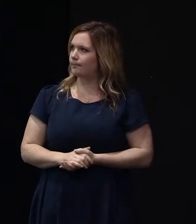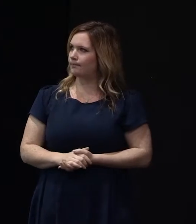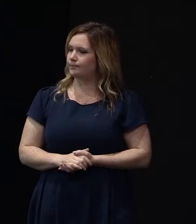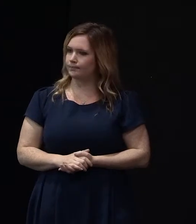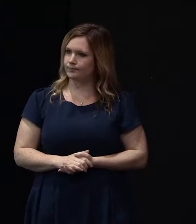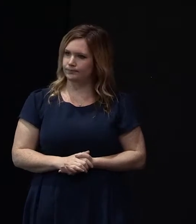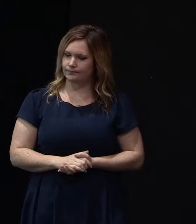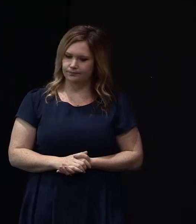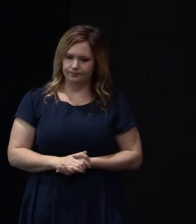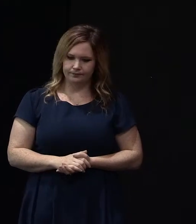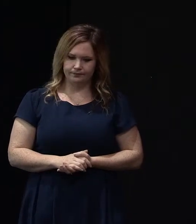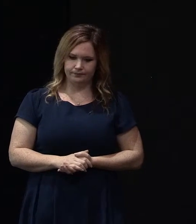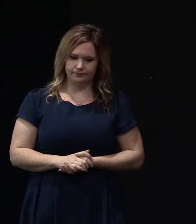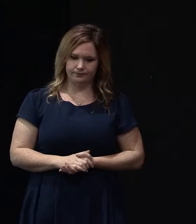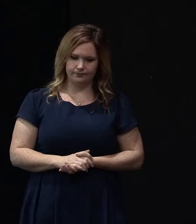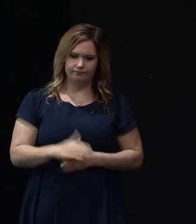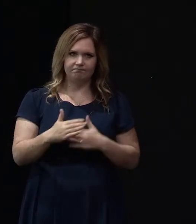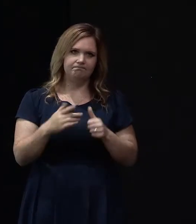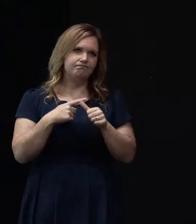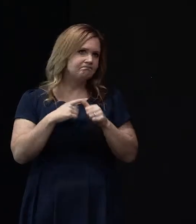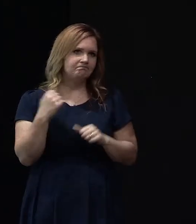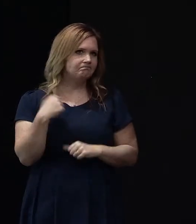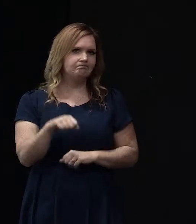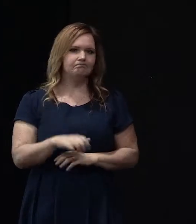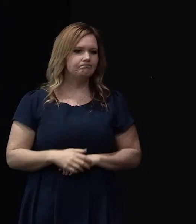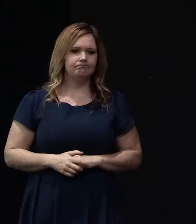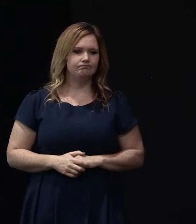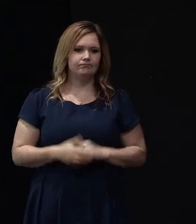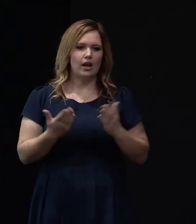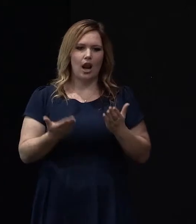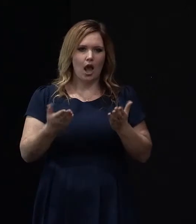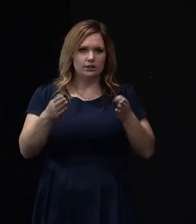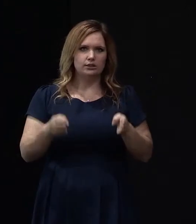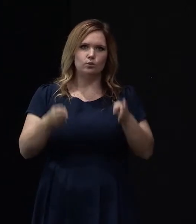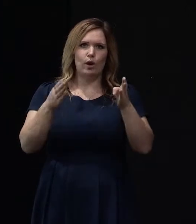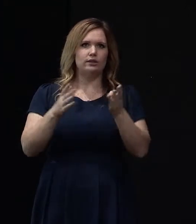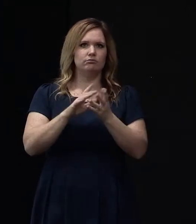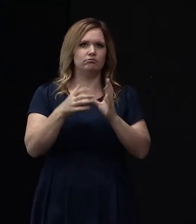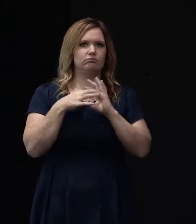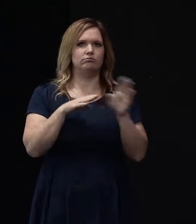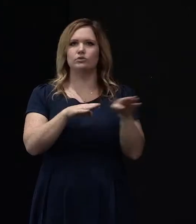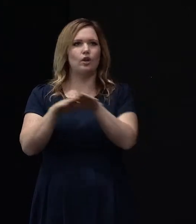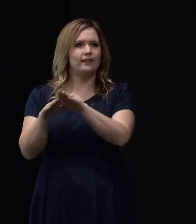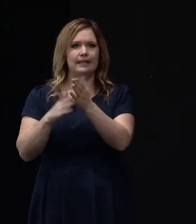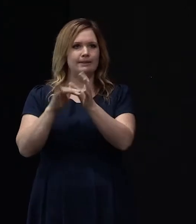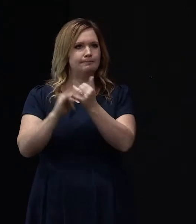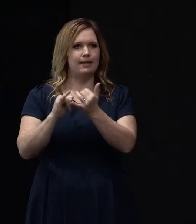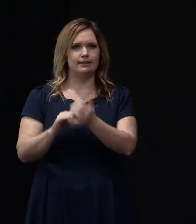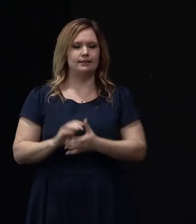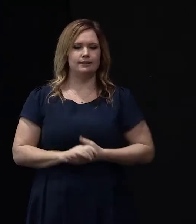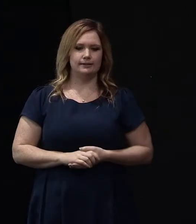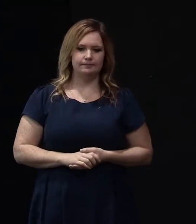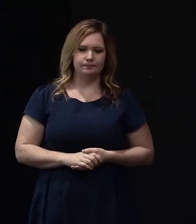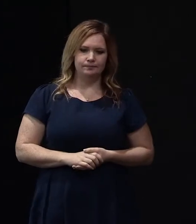Well, I mean the short answer is no. mean lightweight is not mass. So